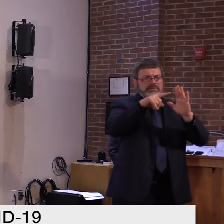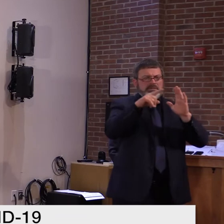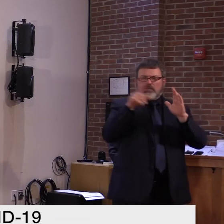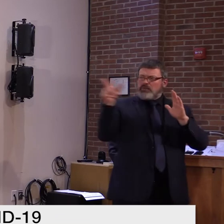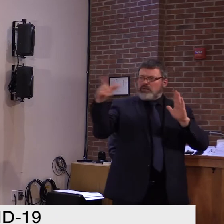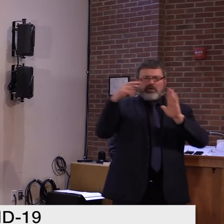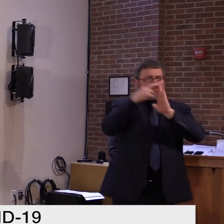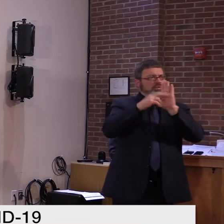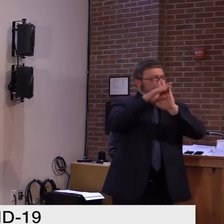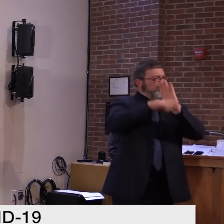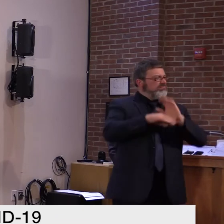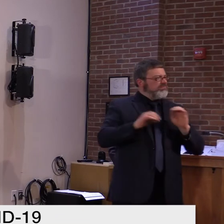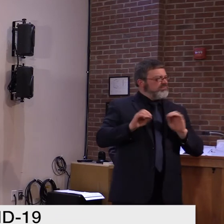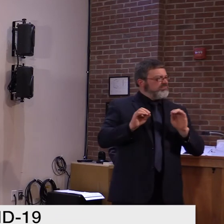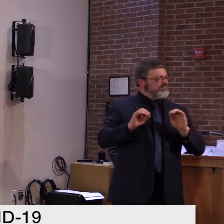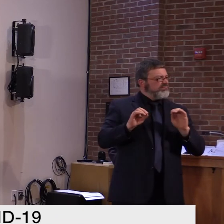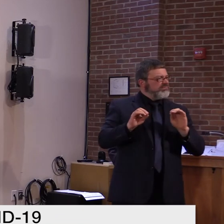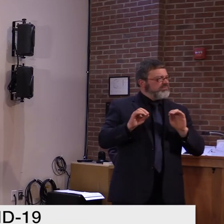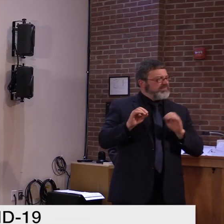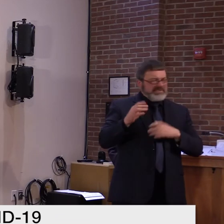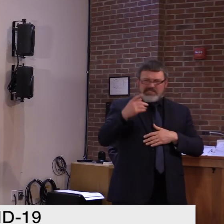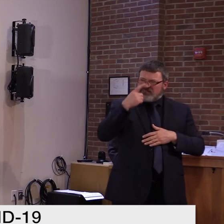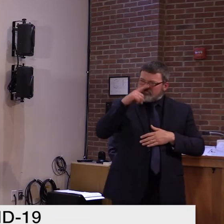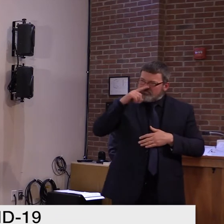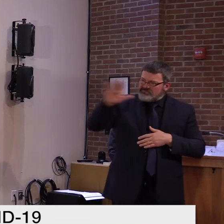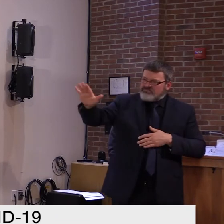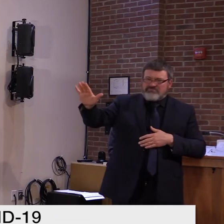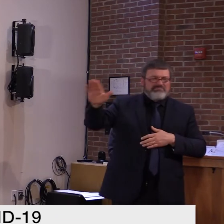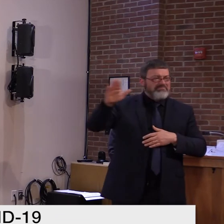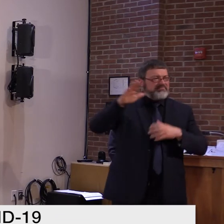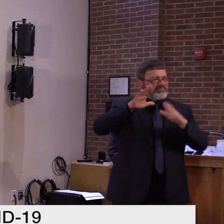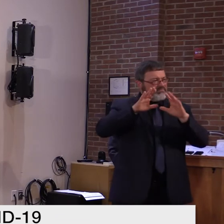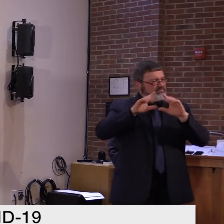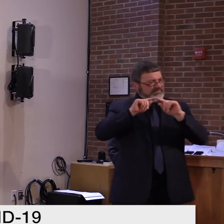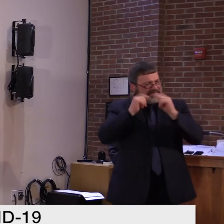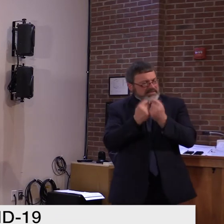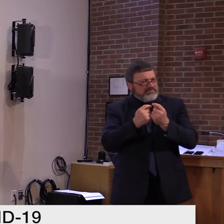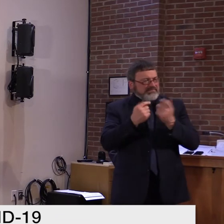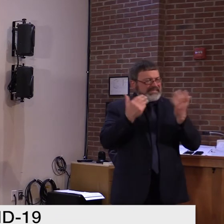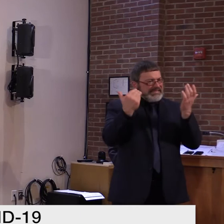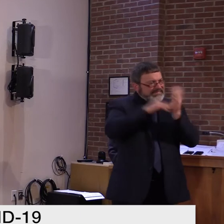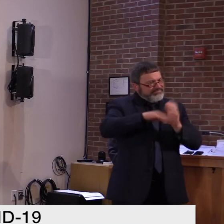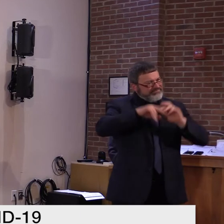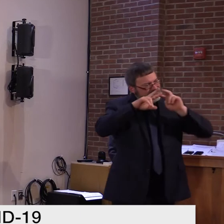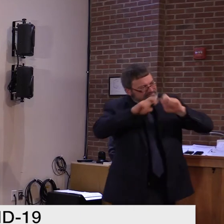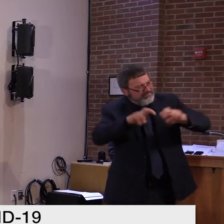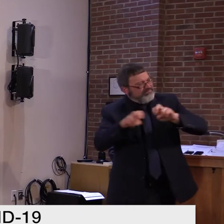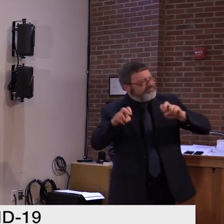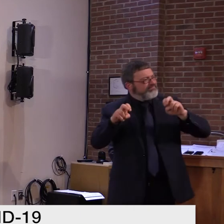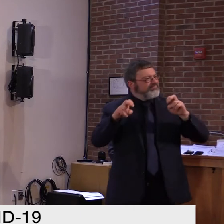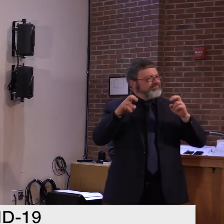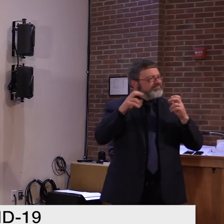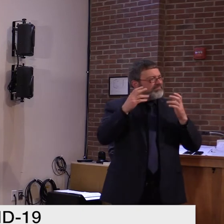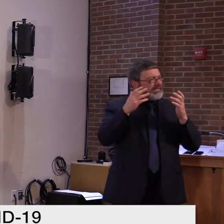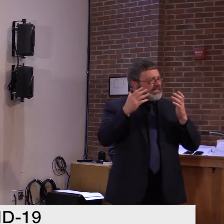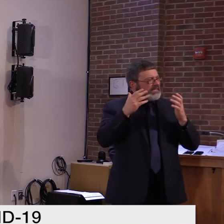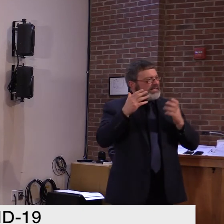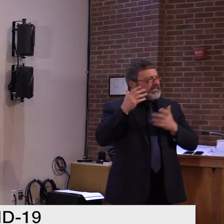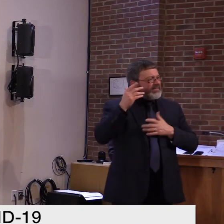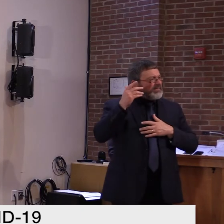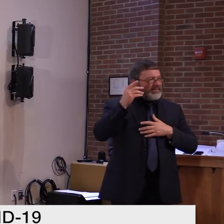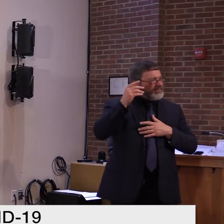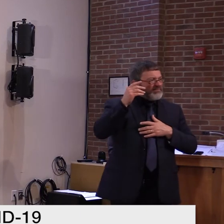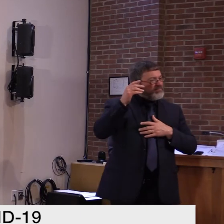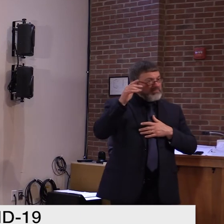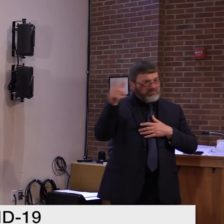education guidelines or consider giving music educators a seat at the table when it comes to writing those guidelines?